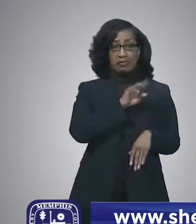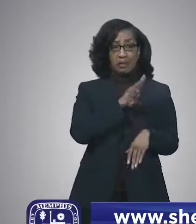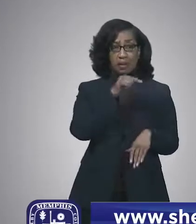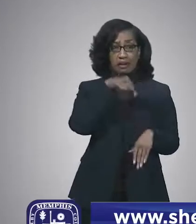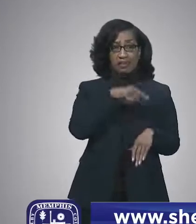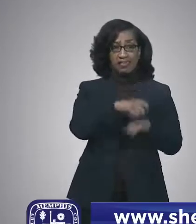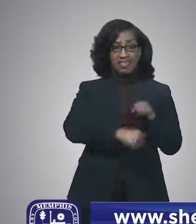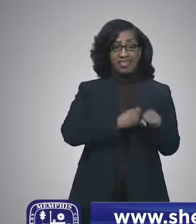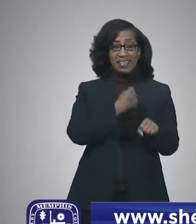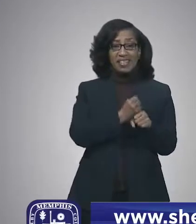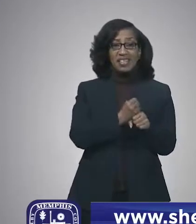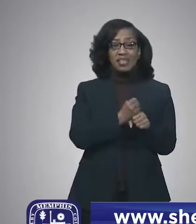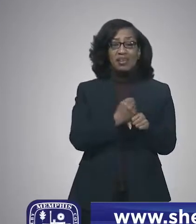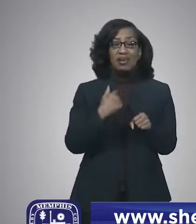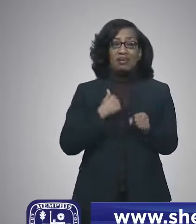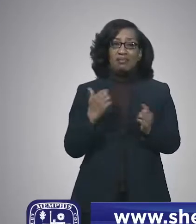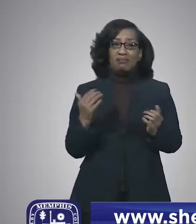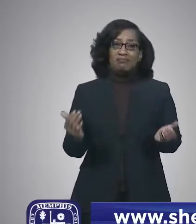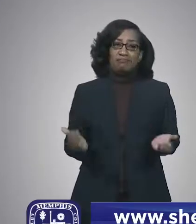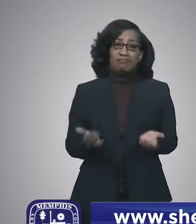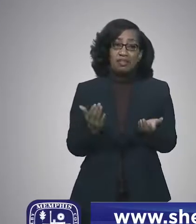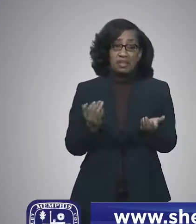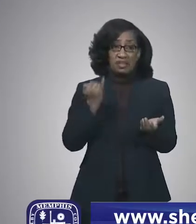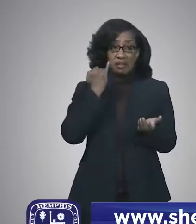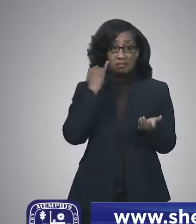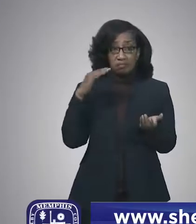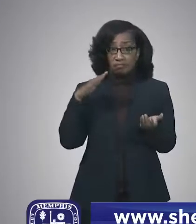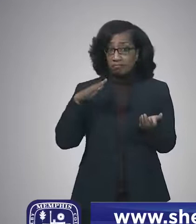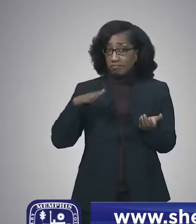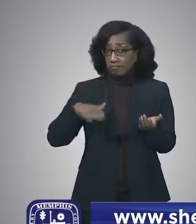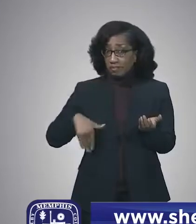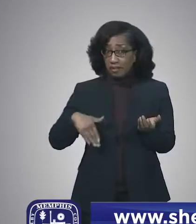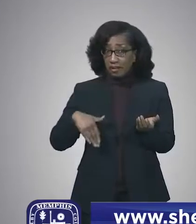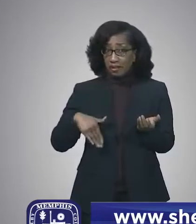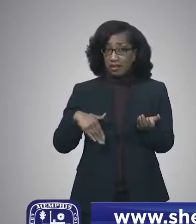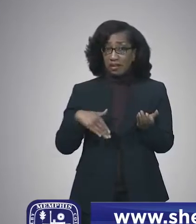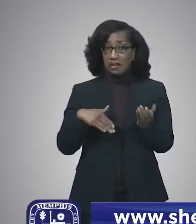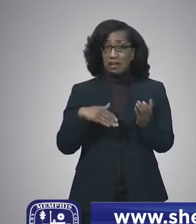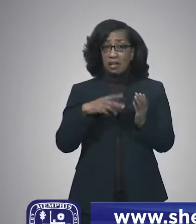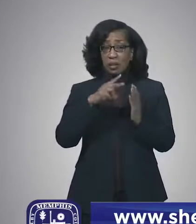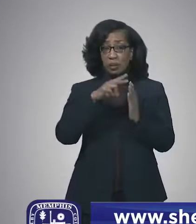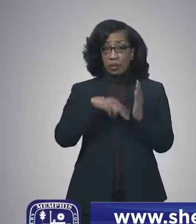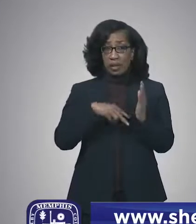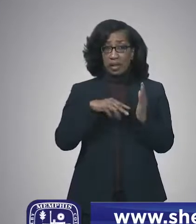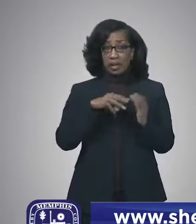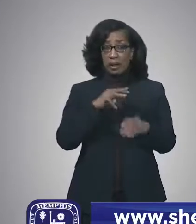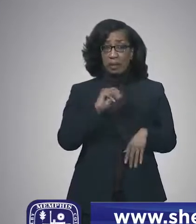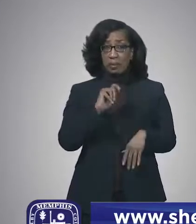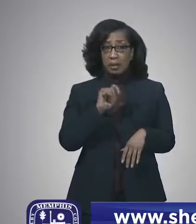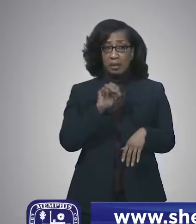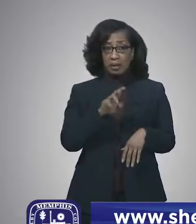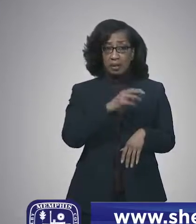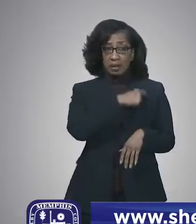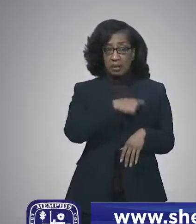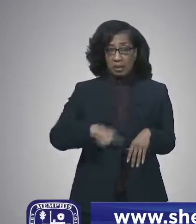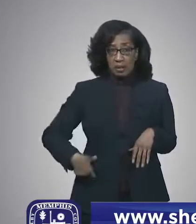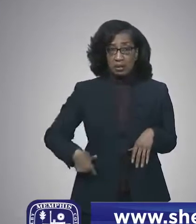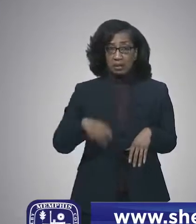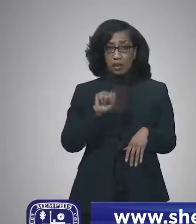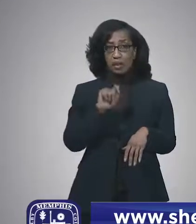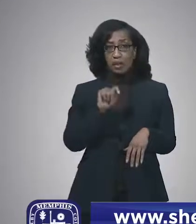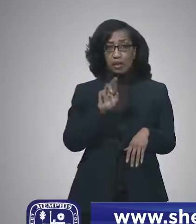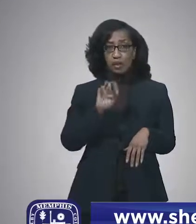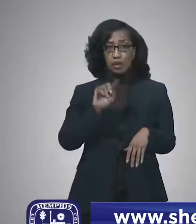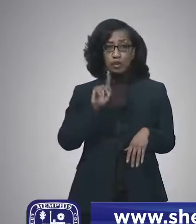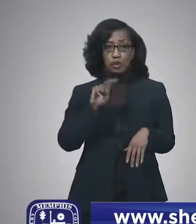year. And I encourage everybody, if you haven't already, to read Mayor Strickland's update that he sent out via email earlier this week